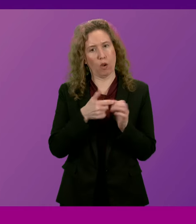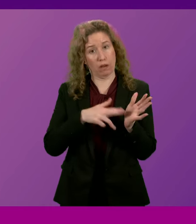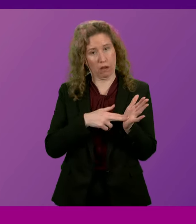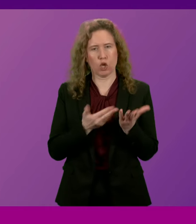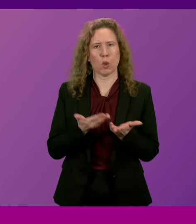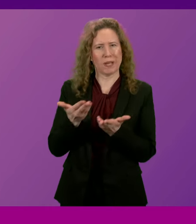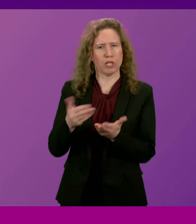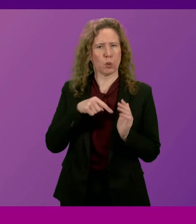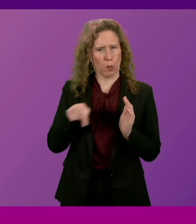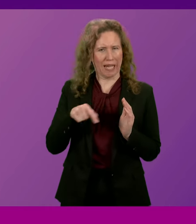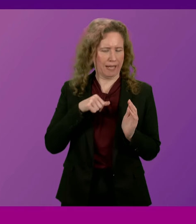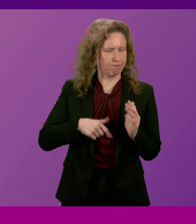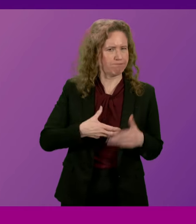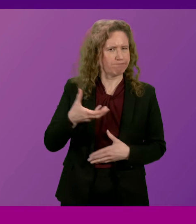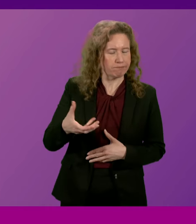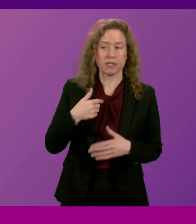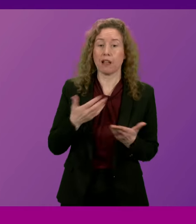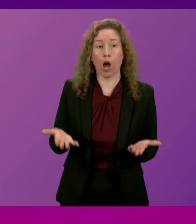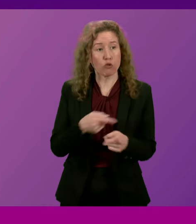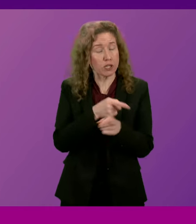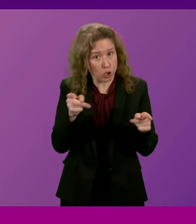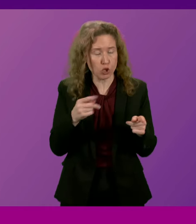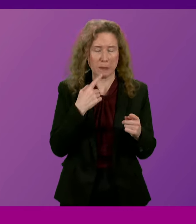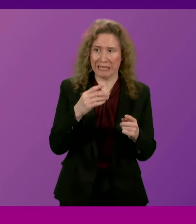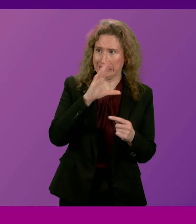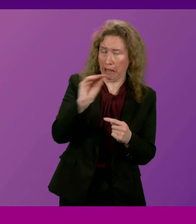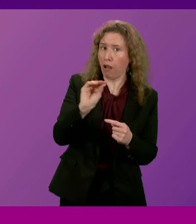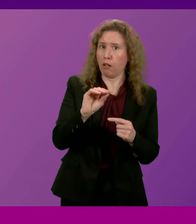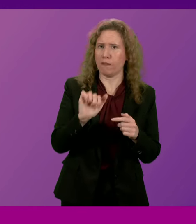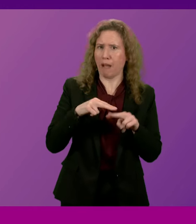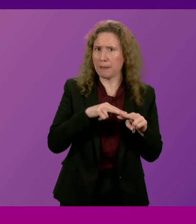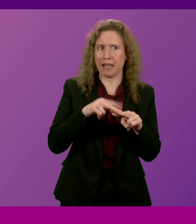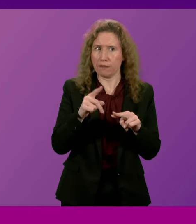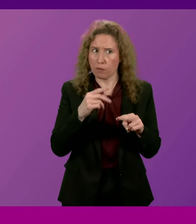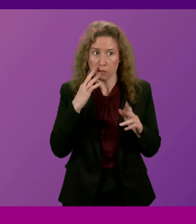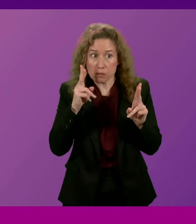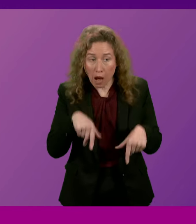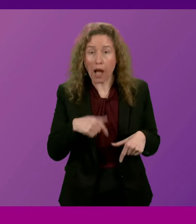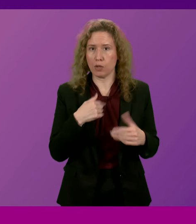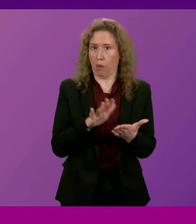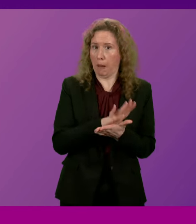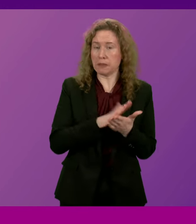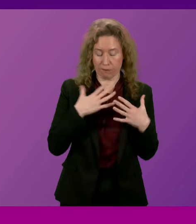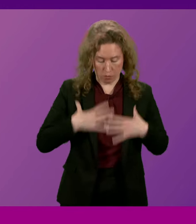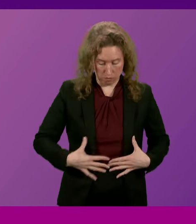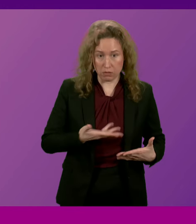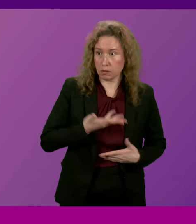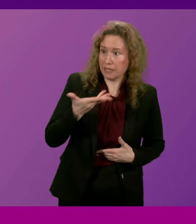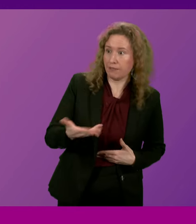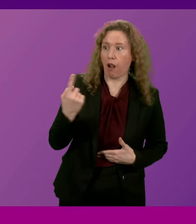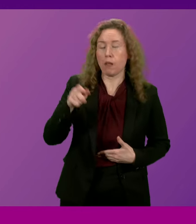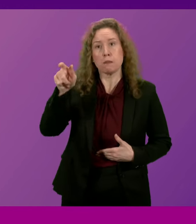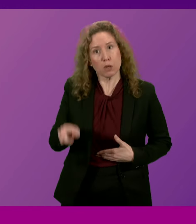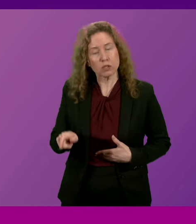opportunity to encourage people across Scotland to make their organ donation wishes known and explain the importance of sharing a person's organ donation decision